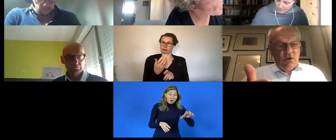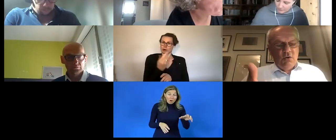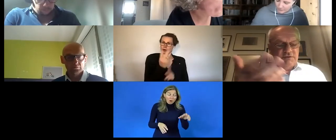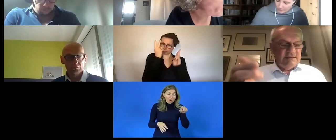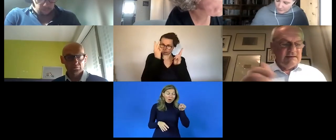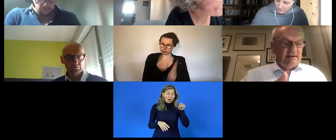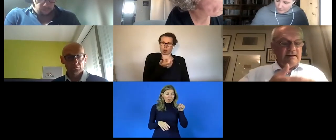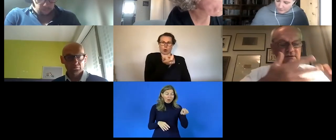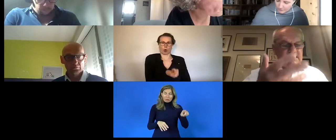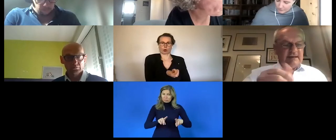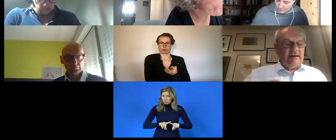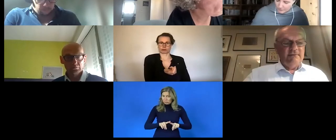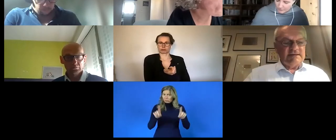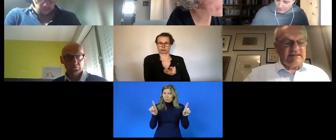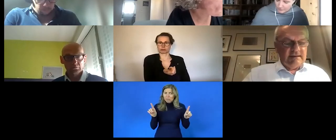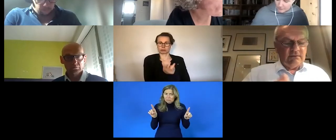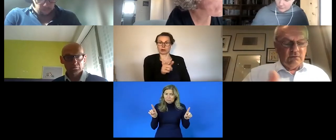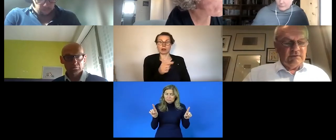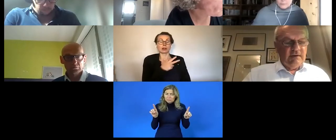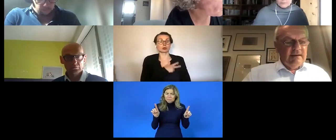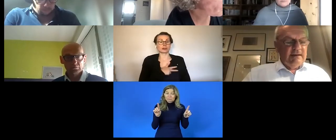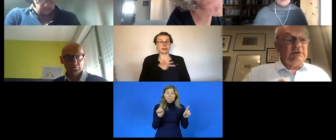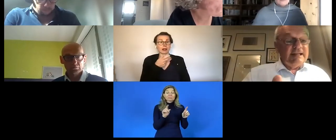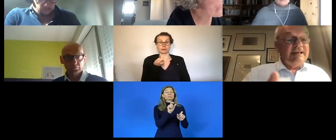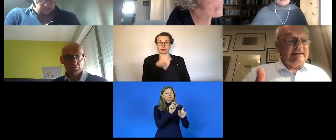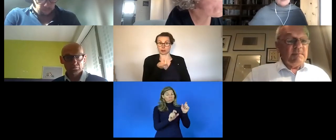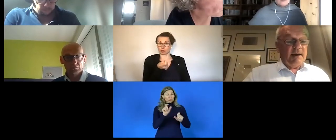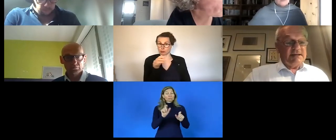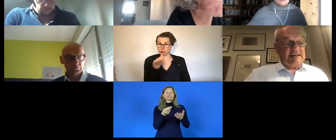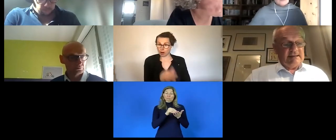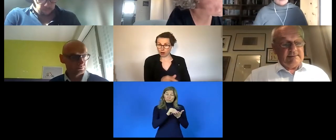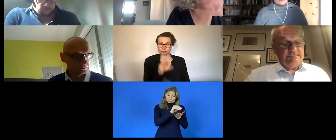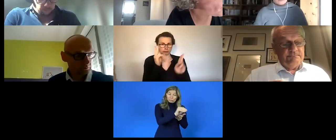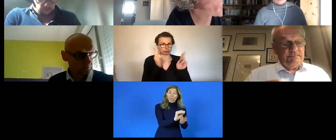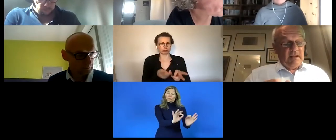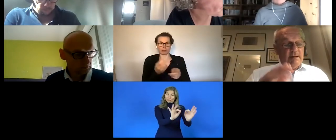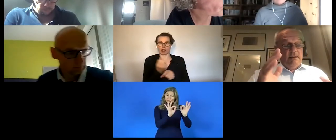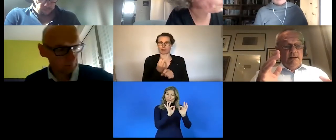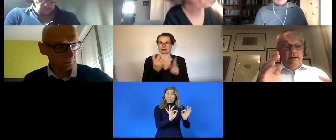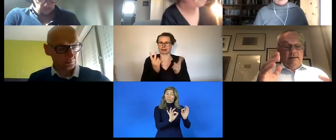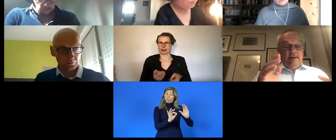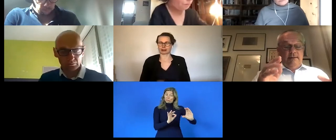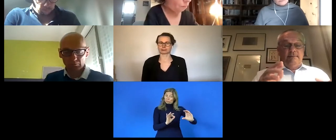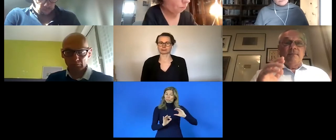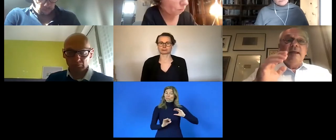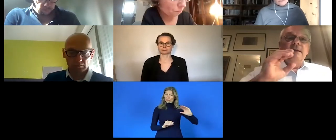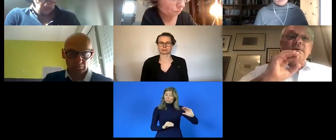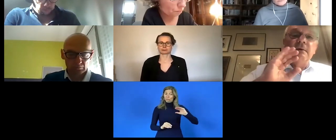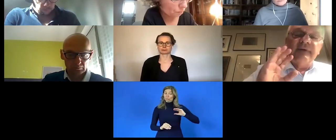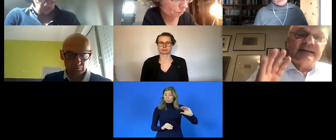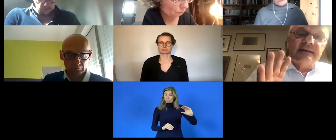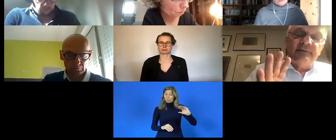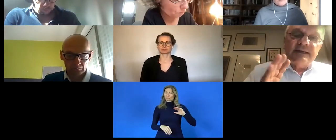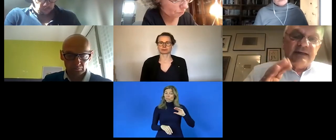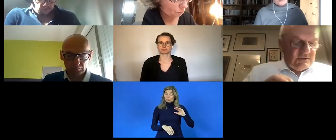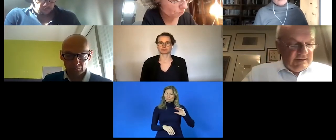it's very different people receive a proper wage and they're also um they